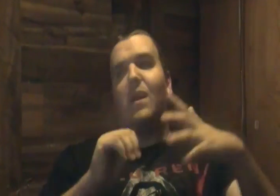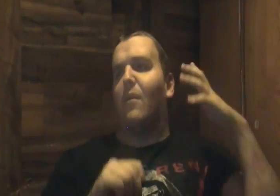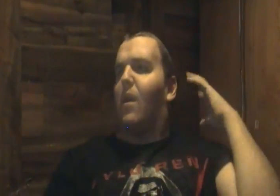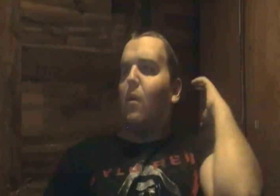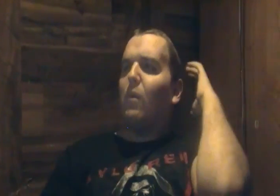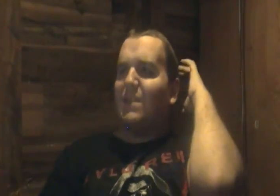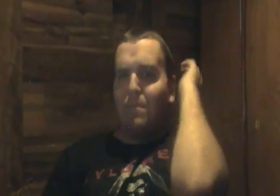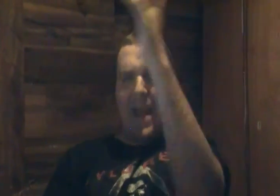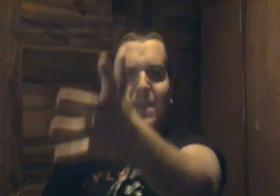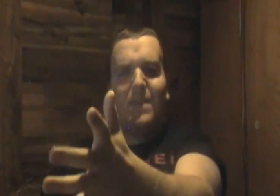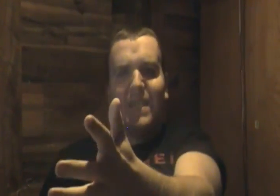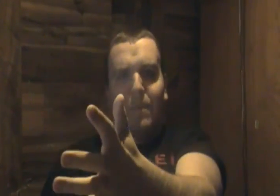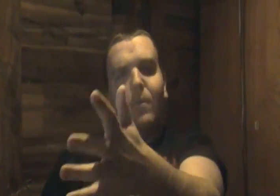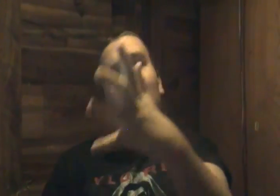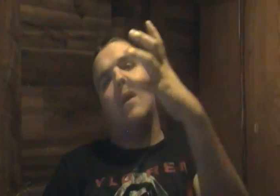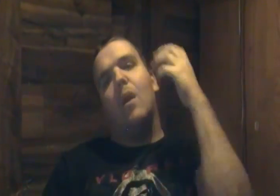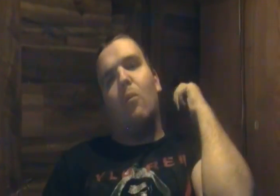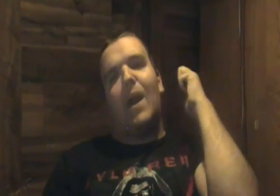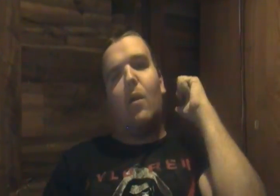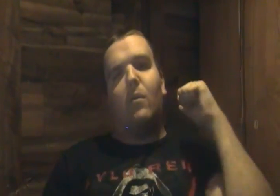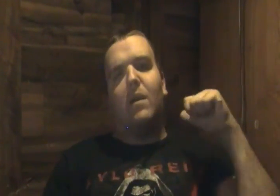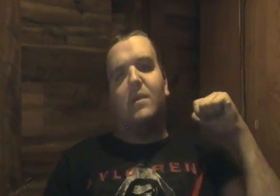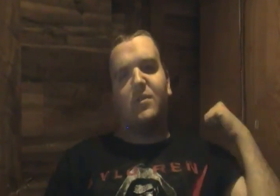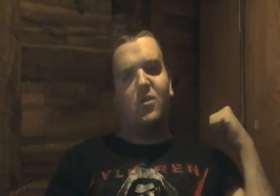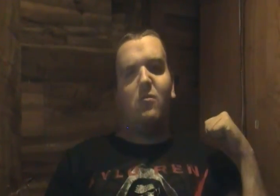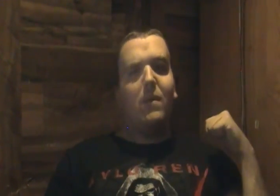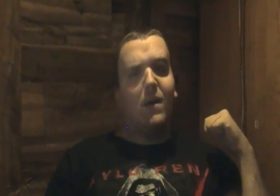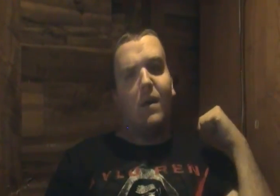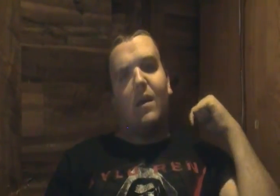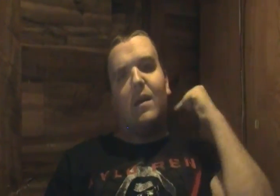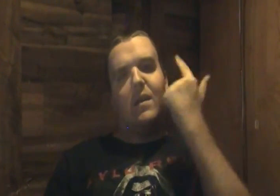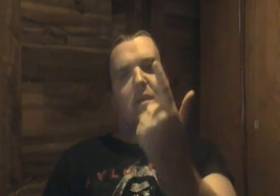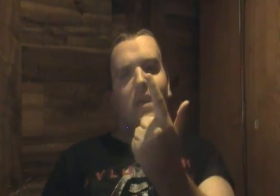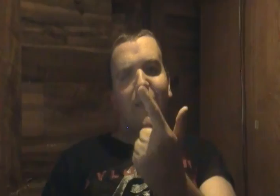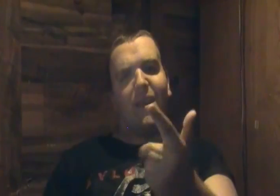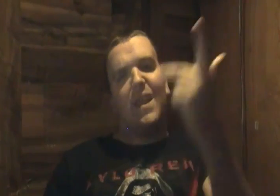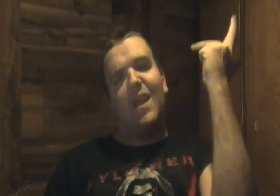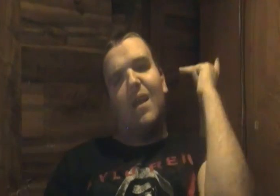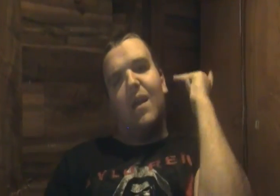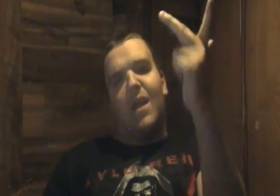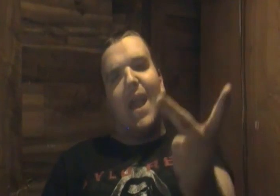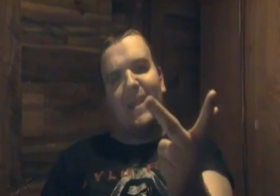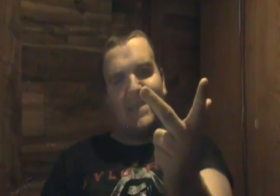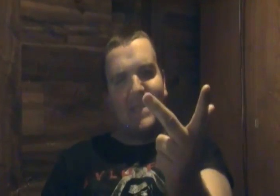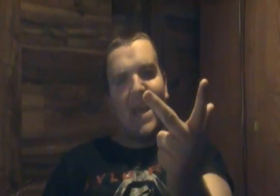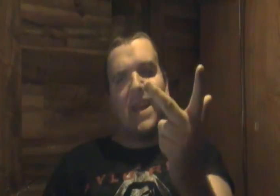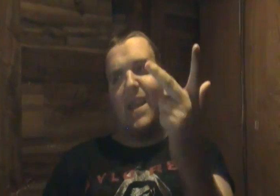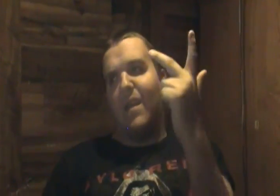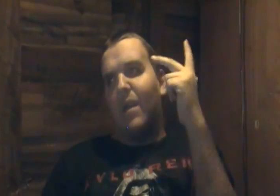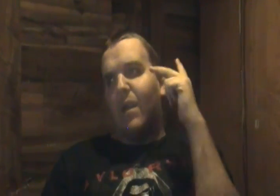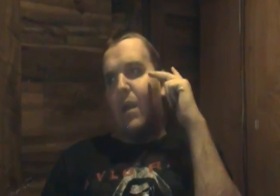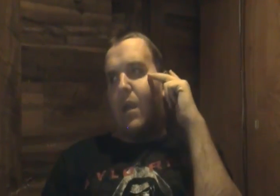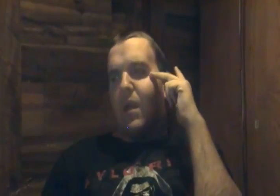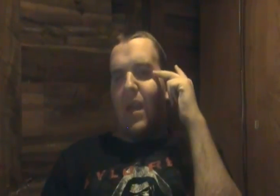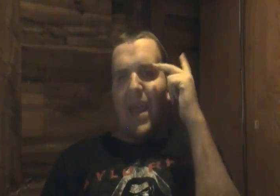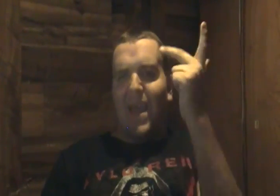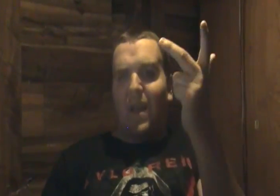other stuff runs back to the temple while zuma dudley and sadie and